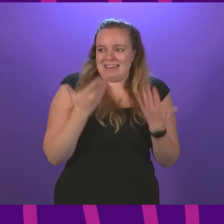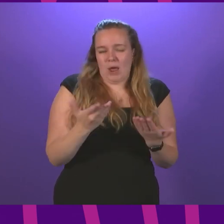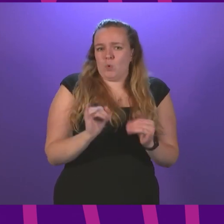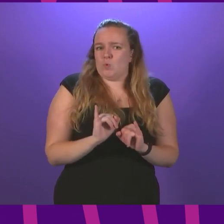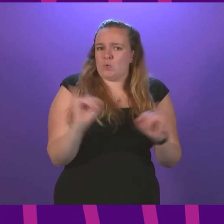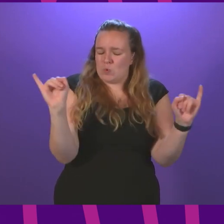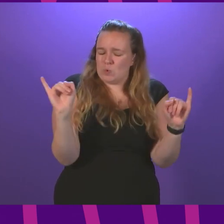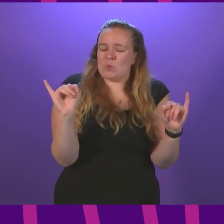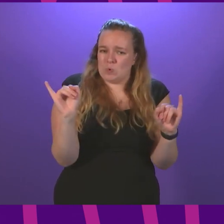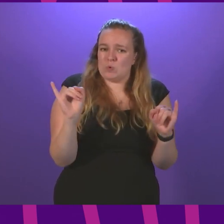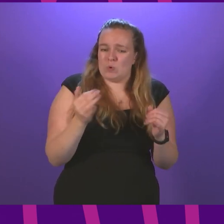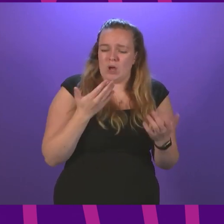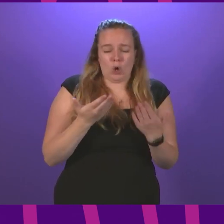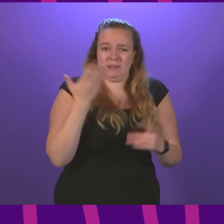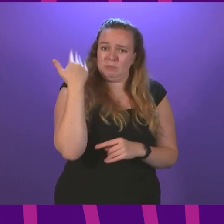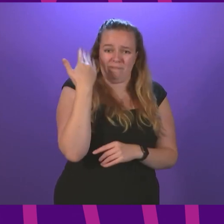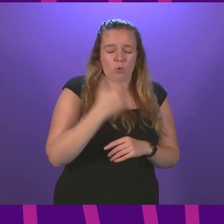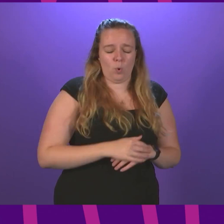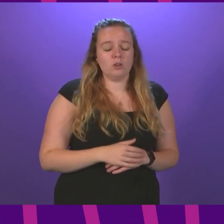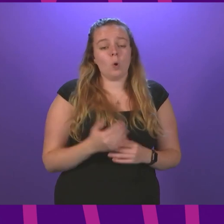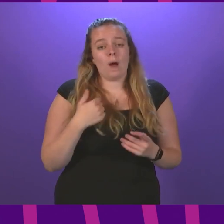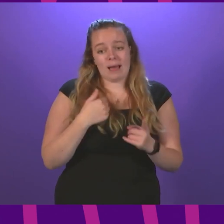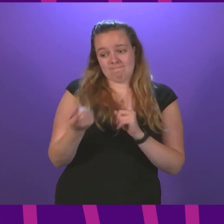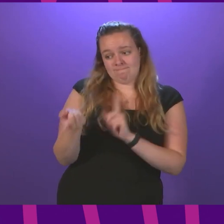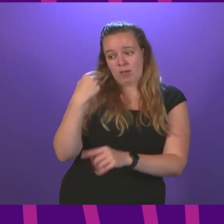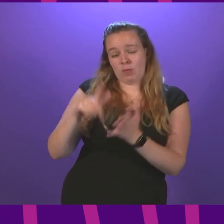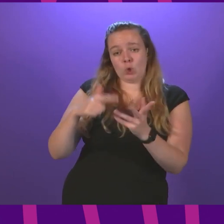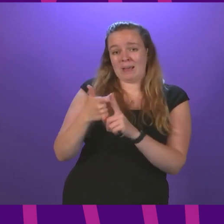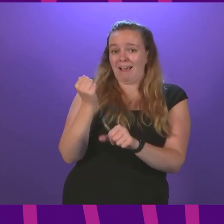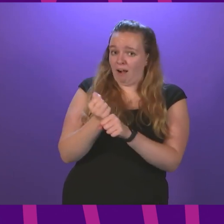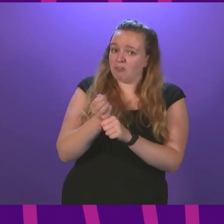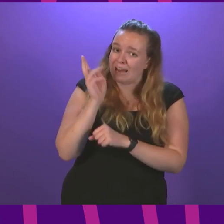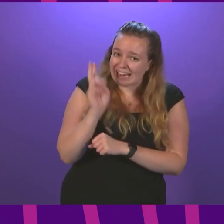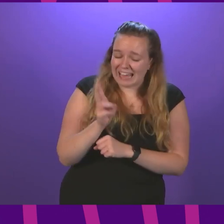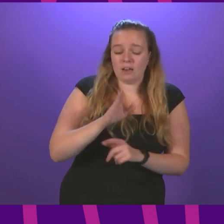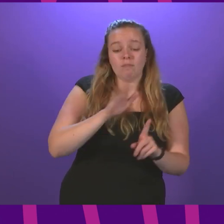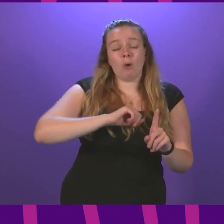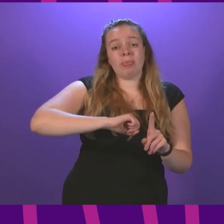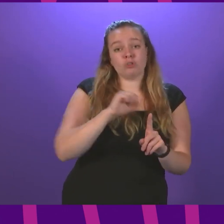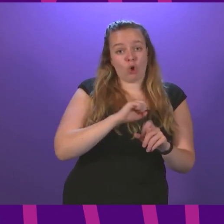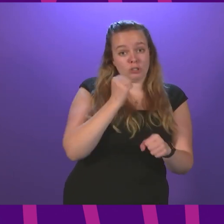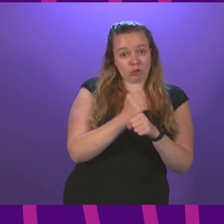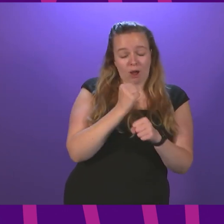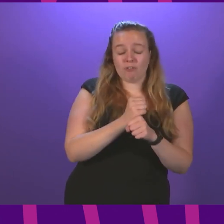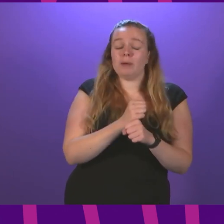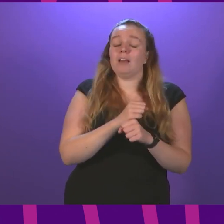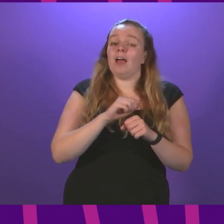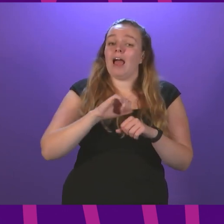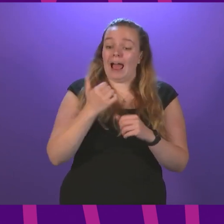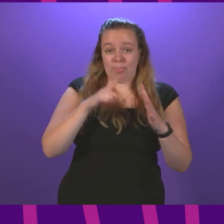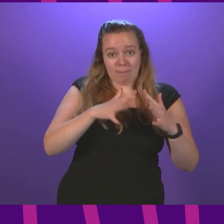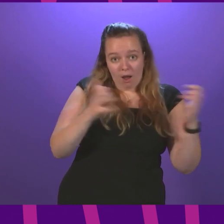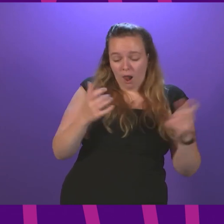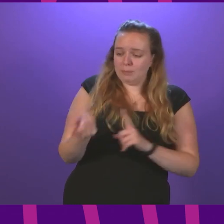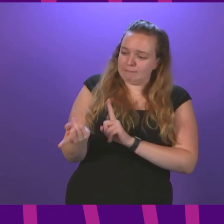precarious position than ever. So I call on the UK Government again on behalf of the Scottish Government and on behalf of this